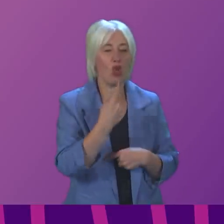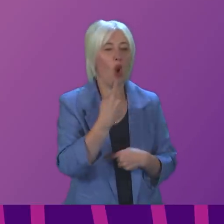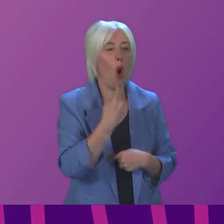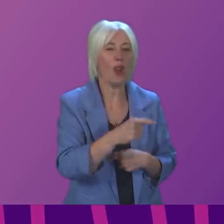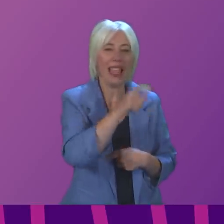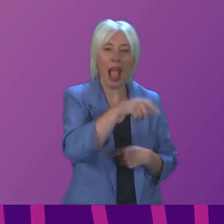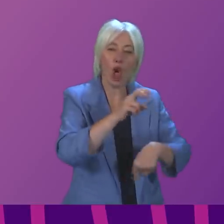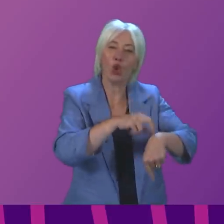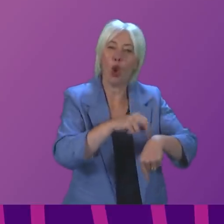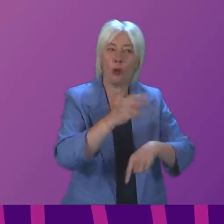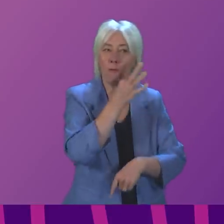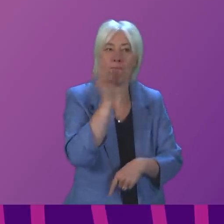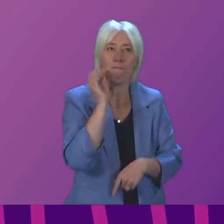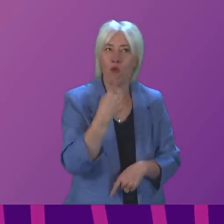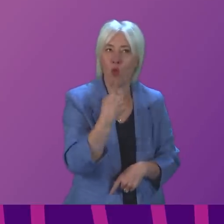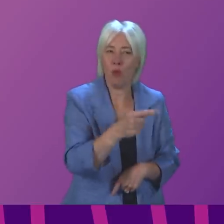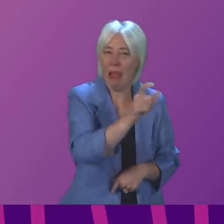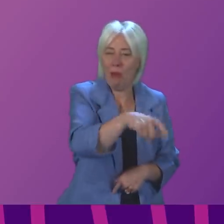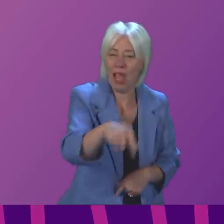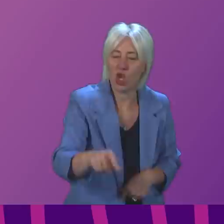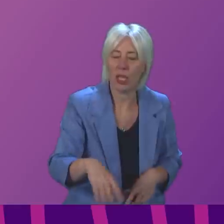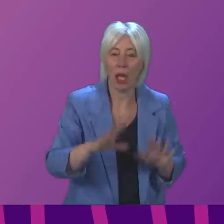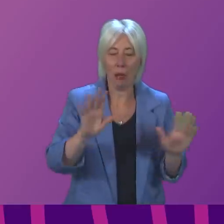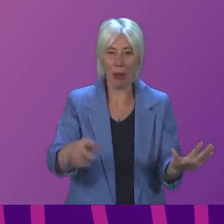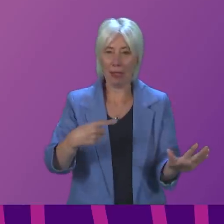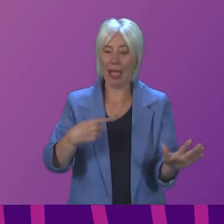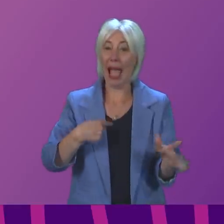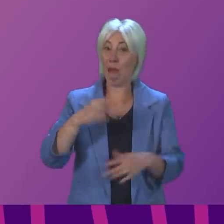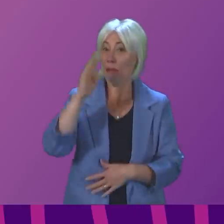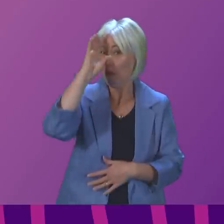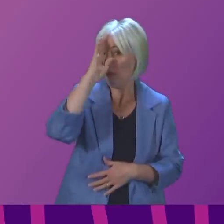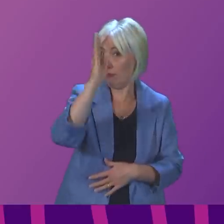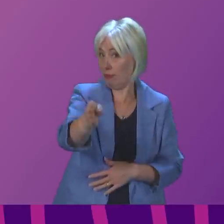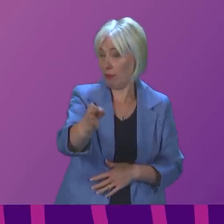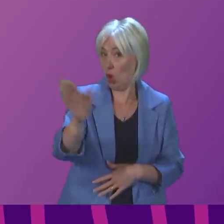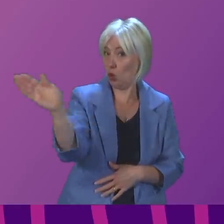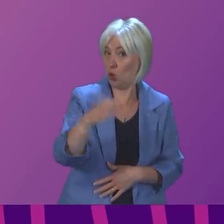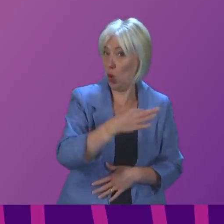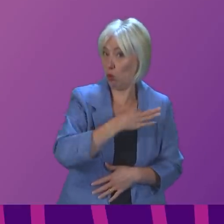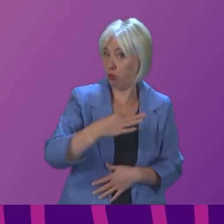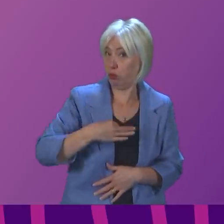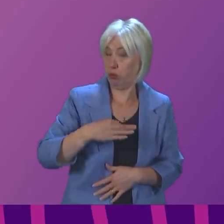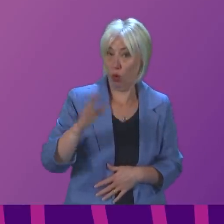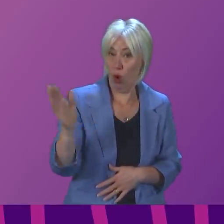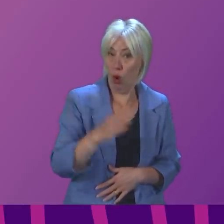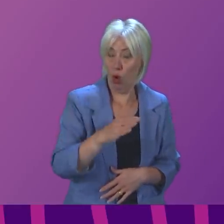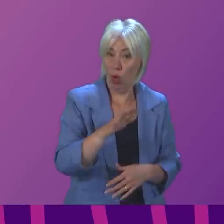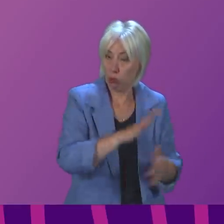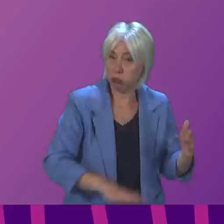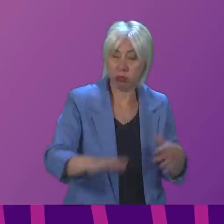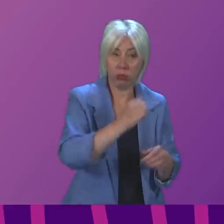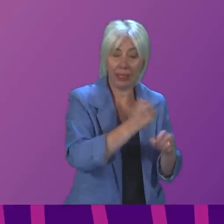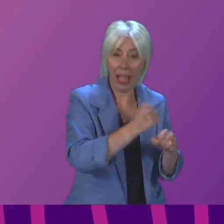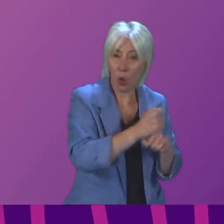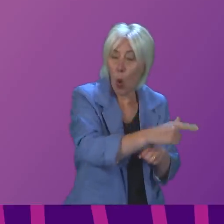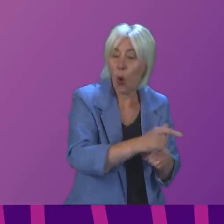be honest with patients, then my message, not to Anna Sarwar, but directly to every clinician across Greater Glasgow and Clyde, across the country,